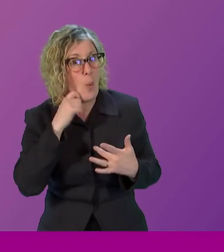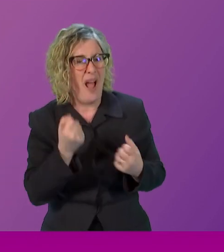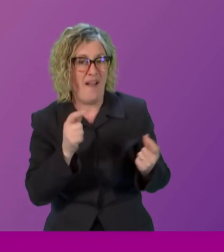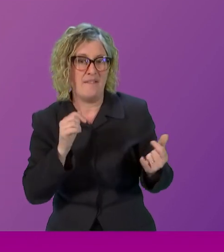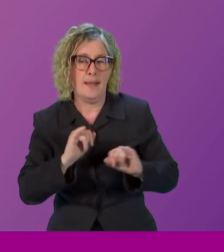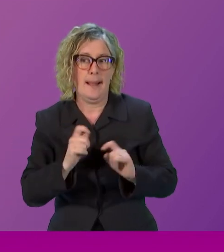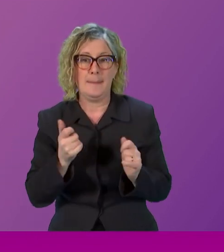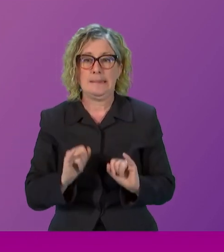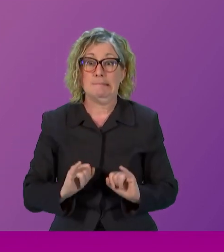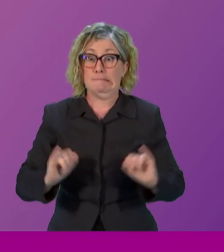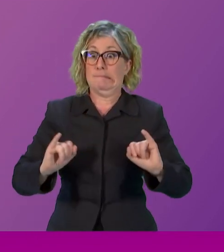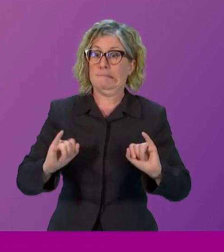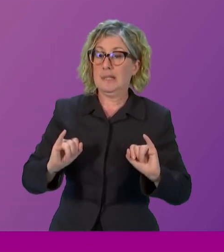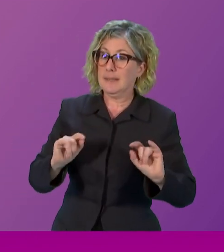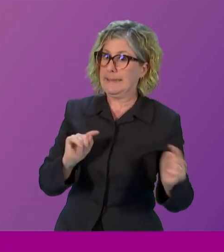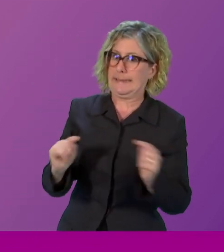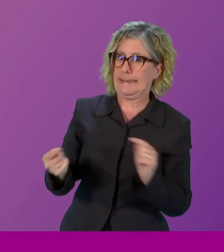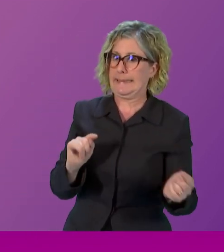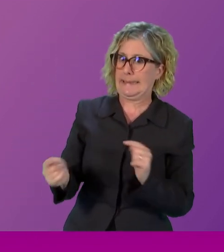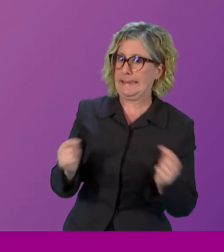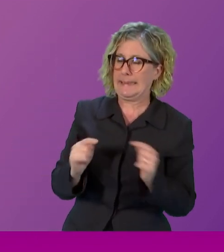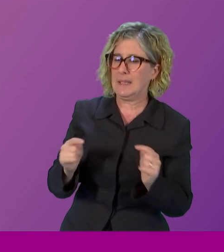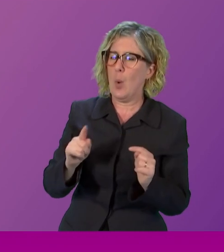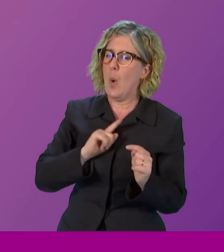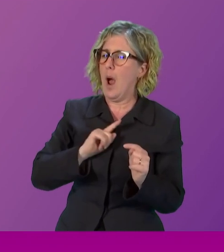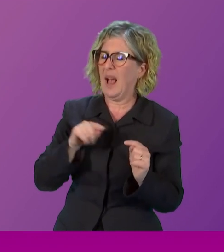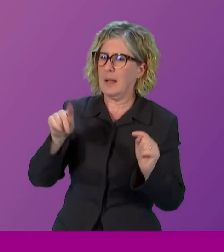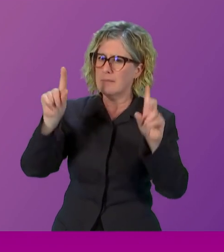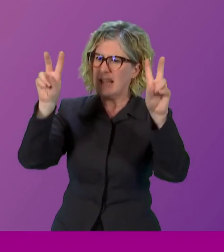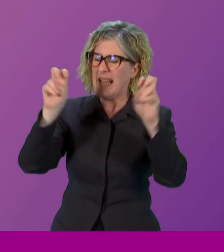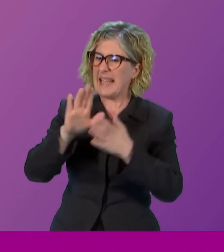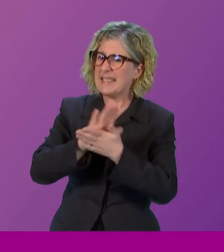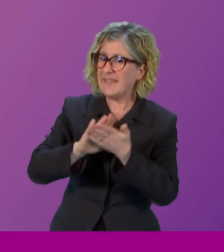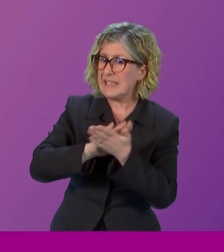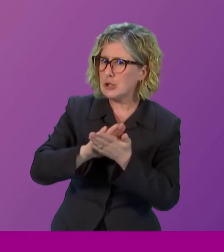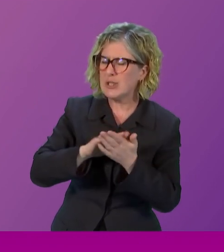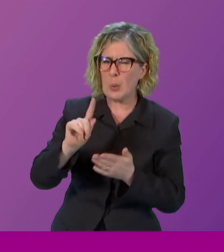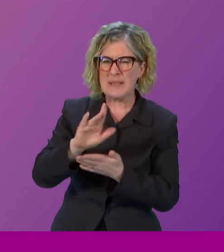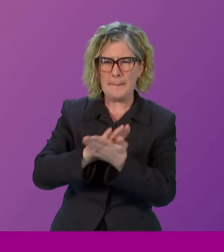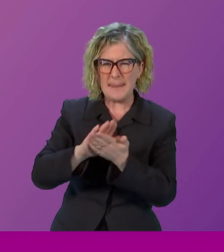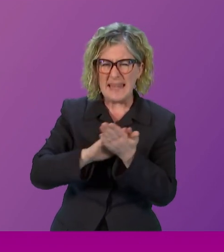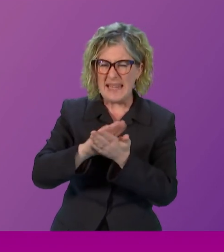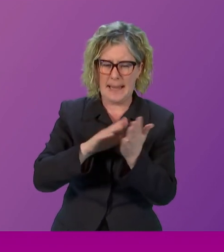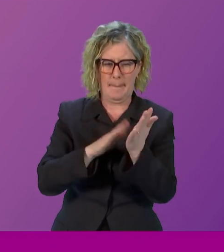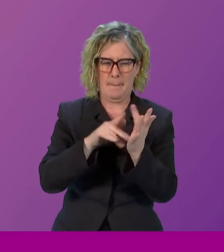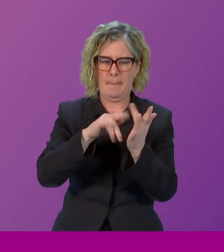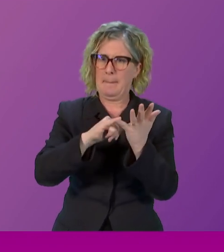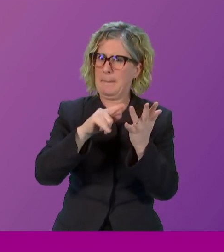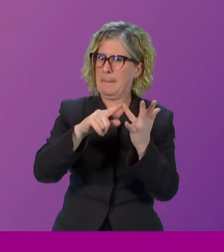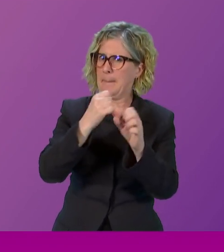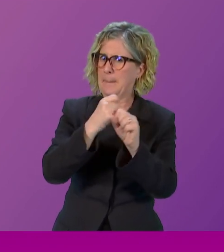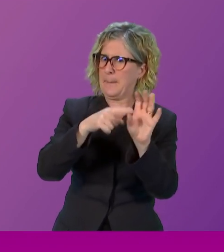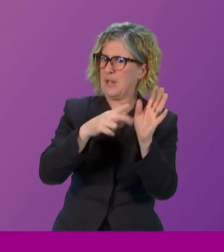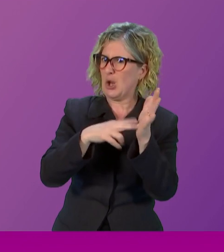issues about definitions and how we define what comes under the umbrella of misogyny and behaviour.